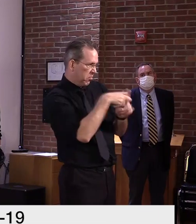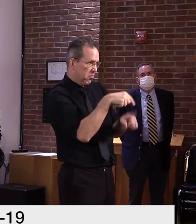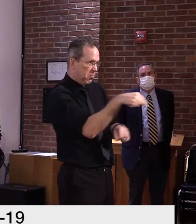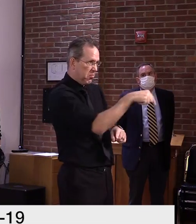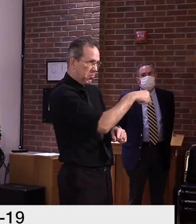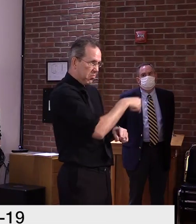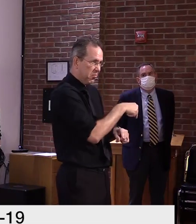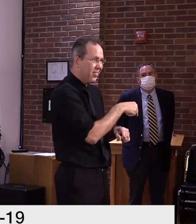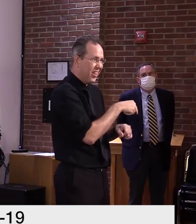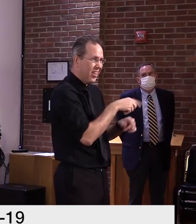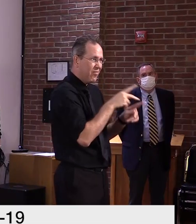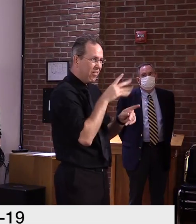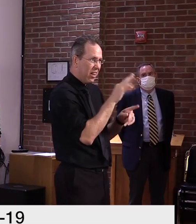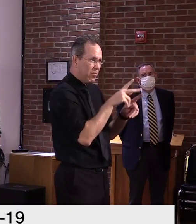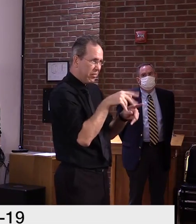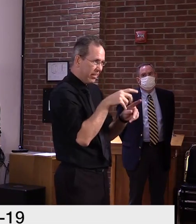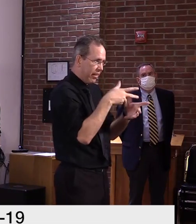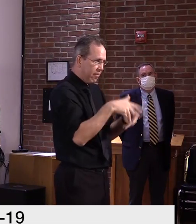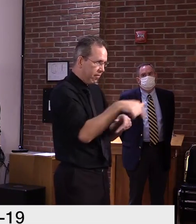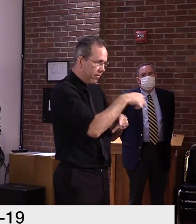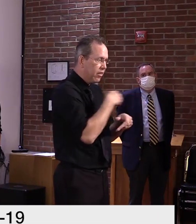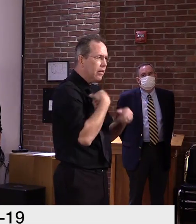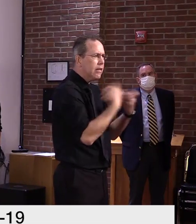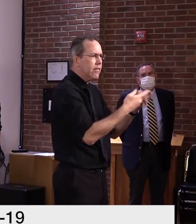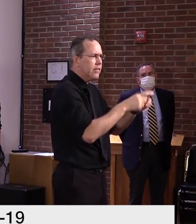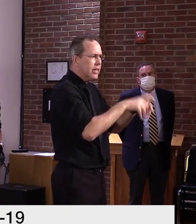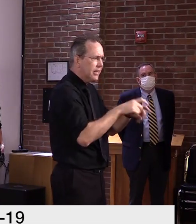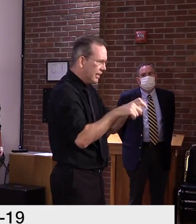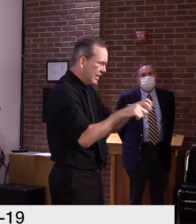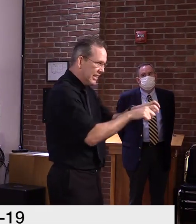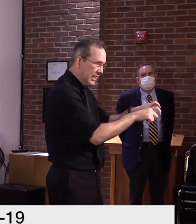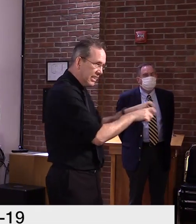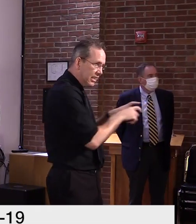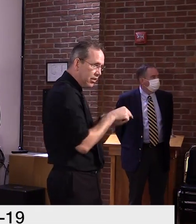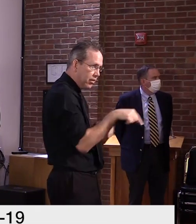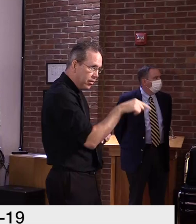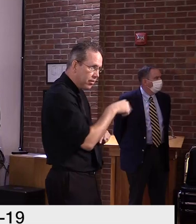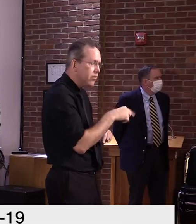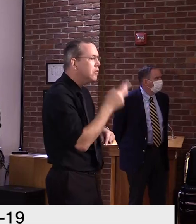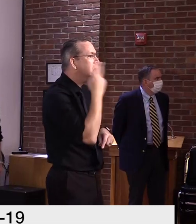much testing is happening as we speak. So stay tuned.